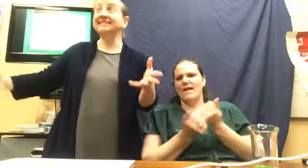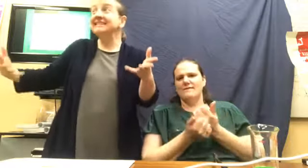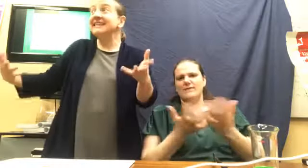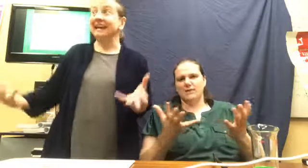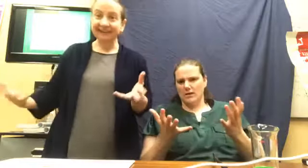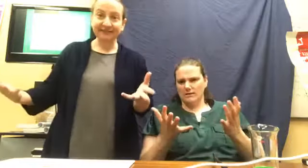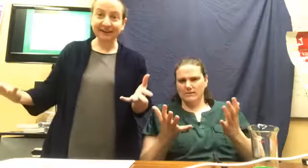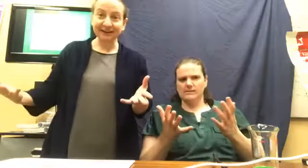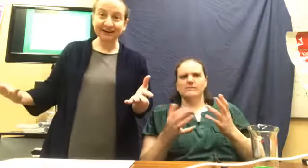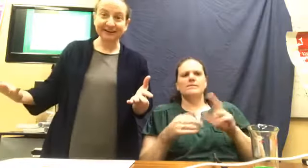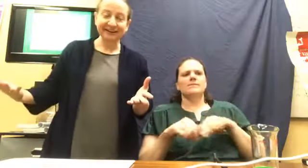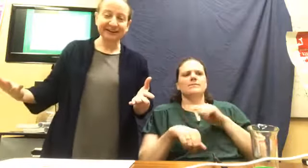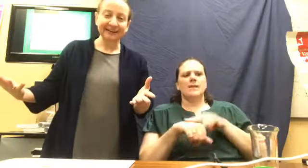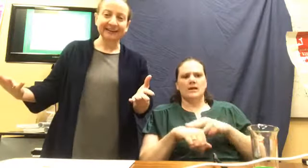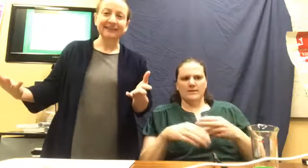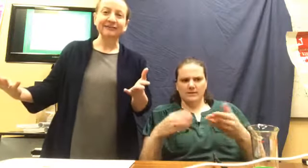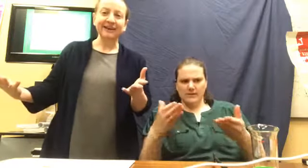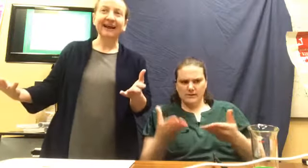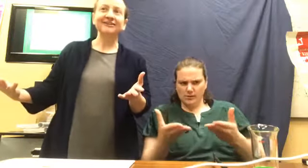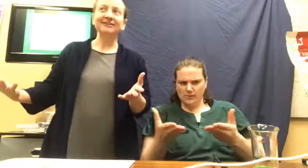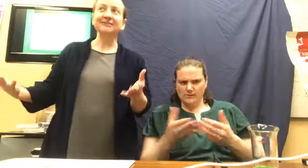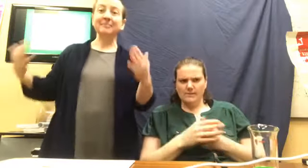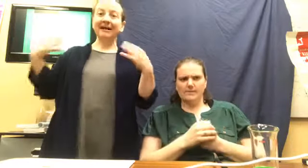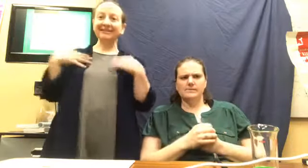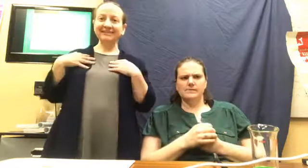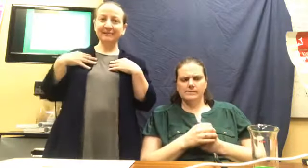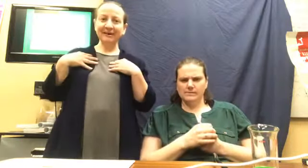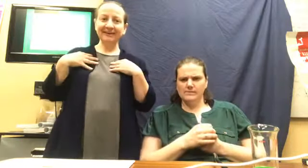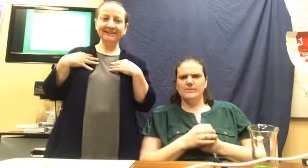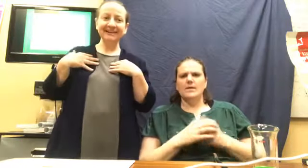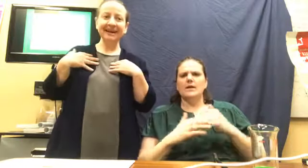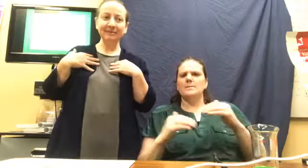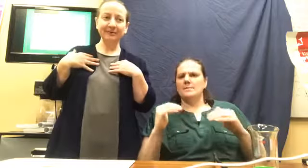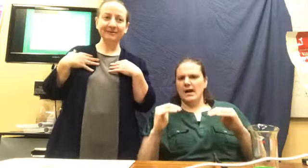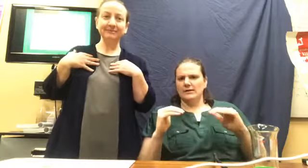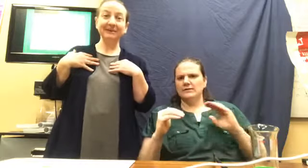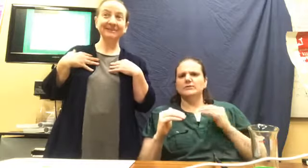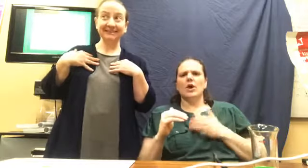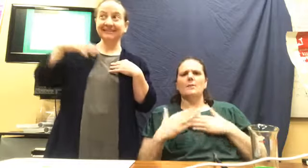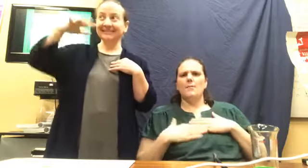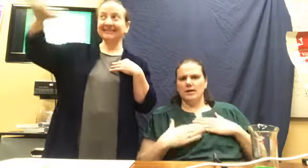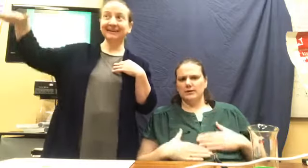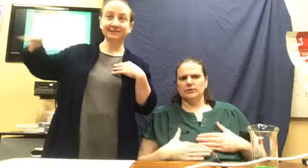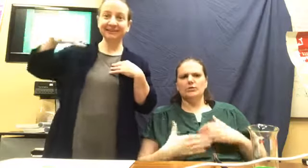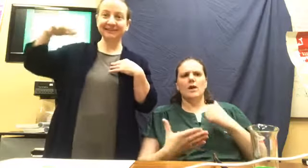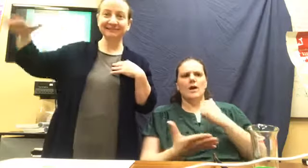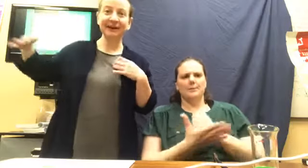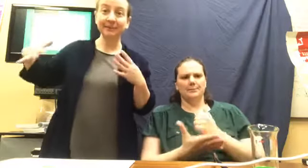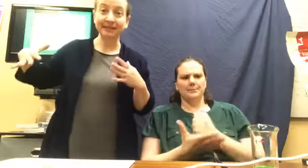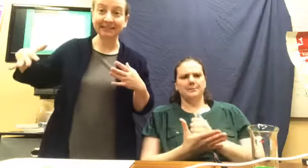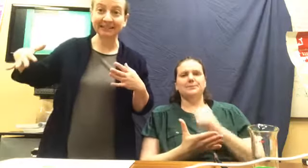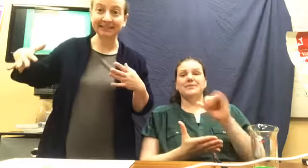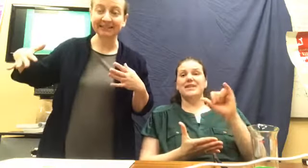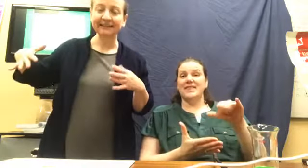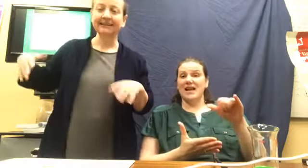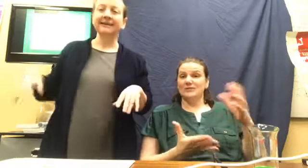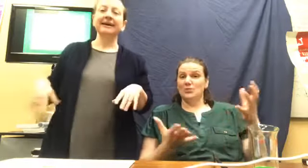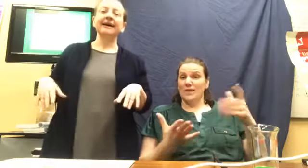native here that would actually balance our bodies and help us because that's what this environment needs. Uh,